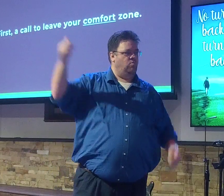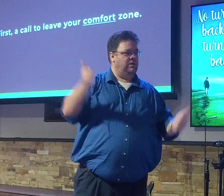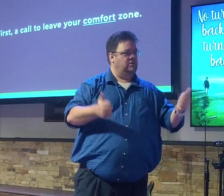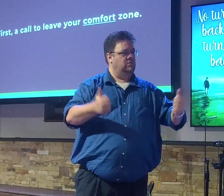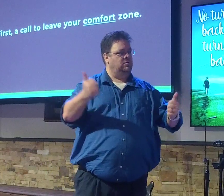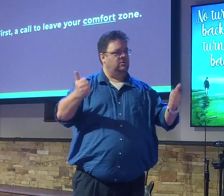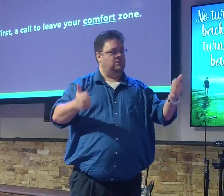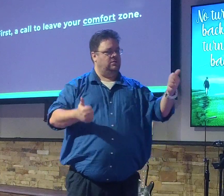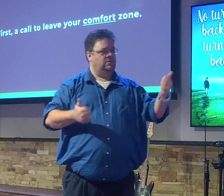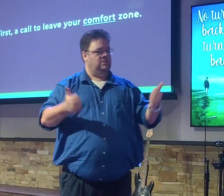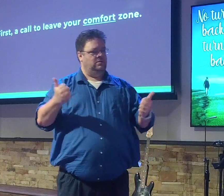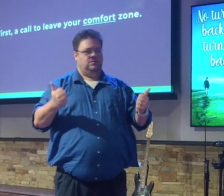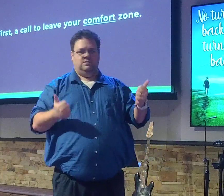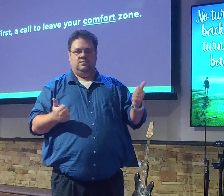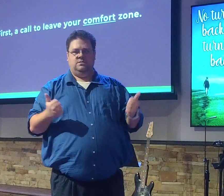That's like today. You you look at the handout.